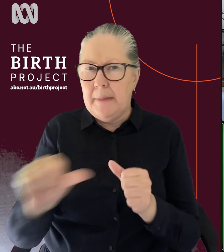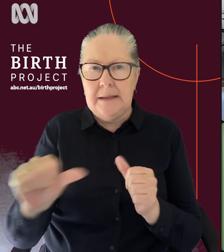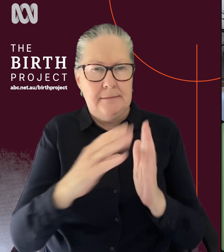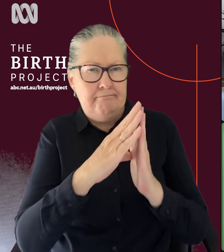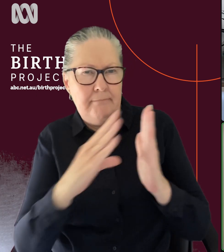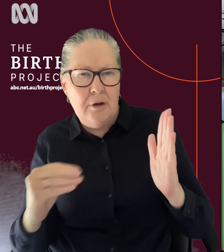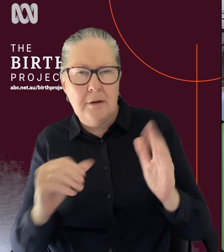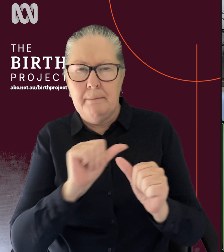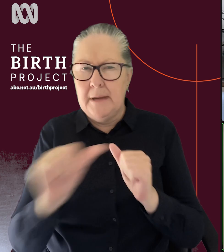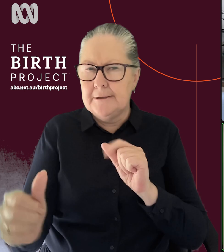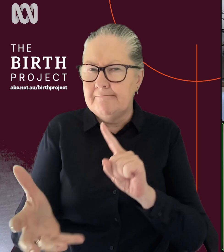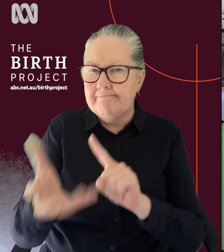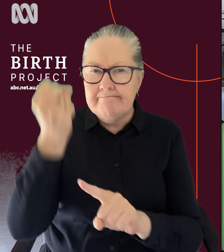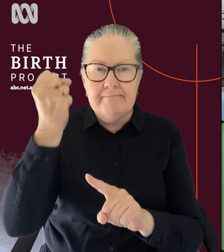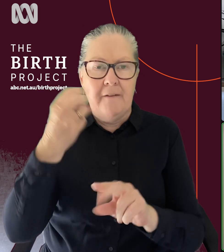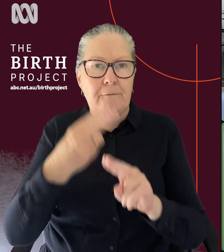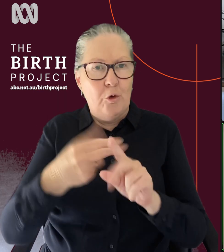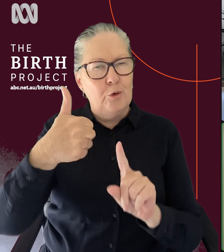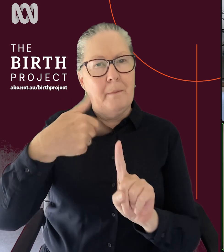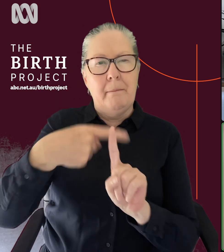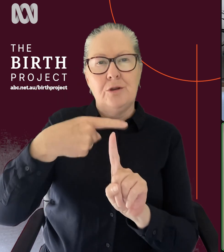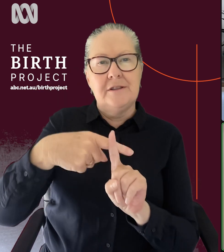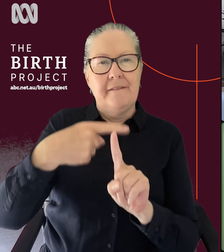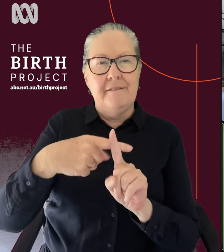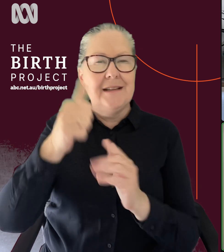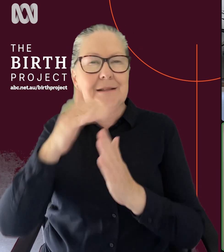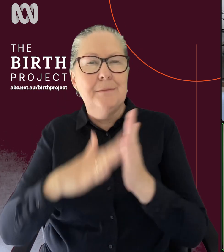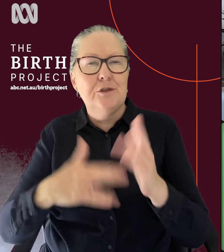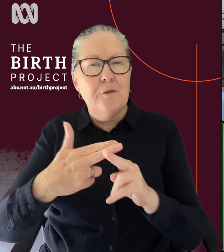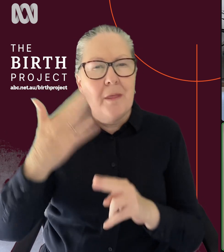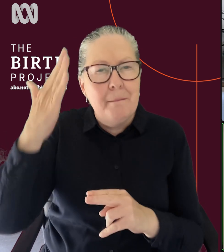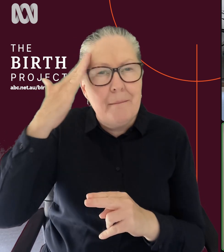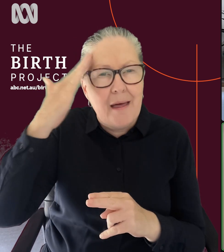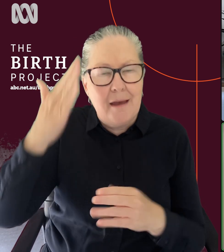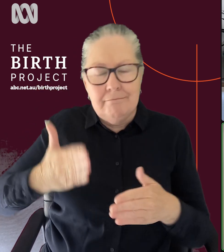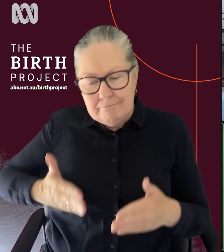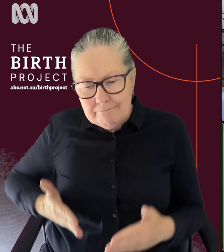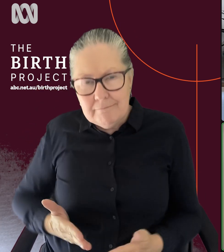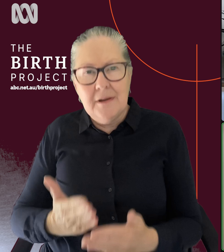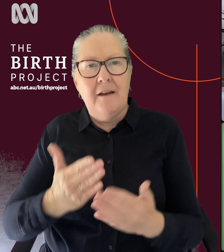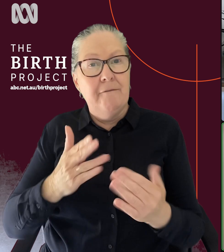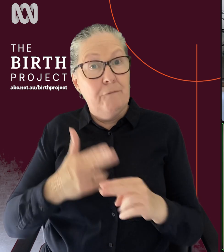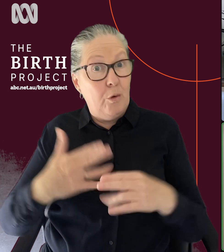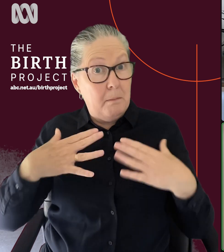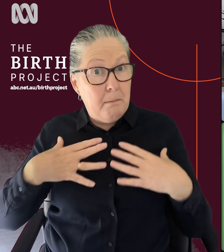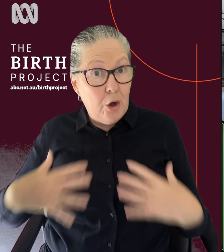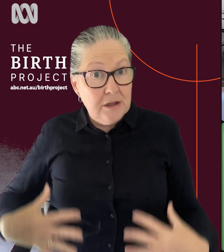outcome for a positive birth experience for the mother, for more physiological birth experiences, less